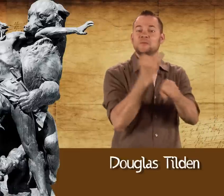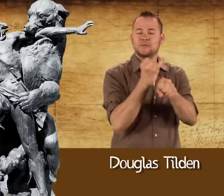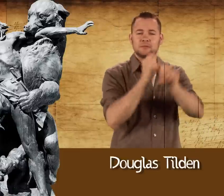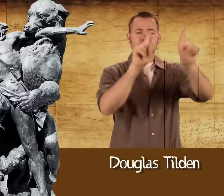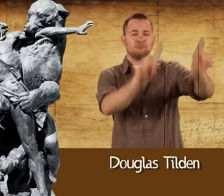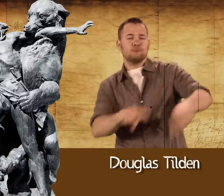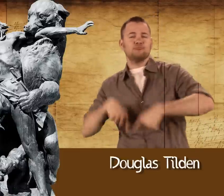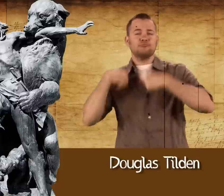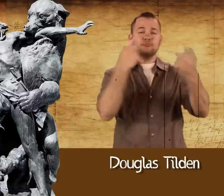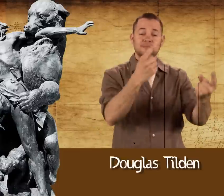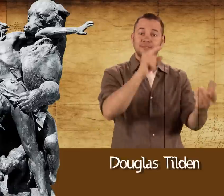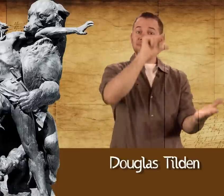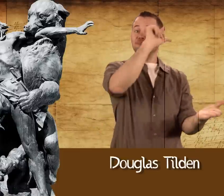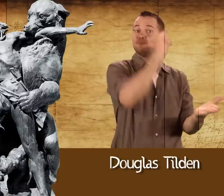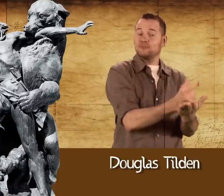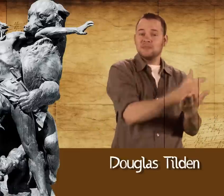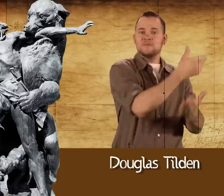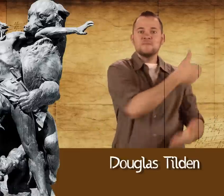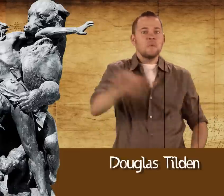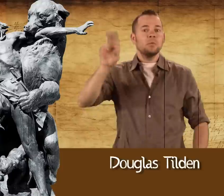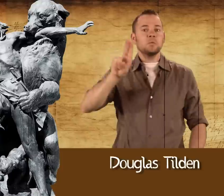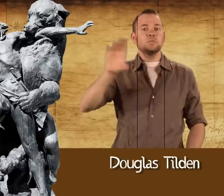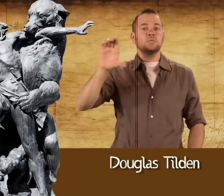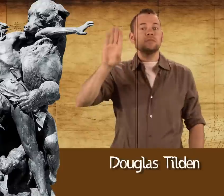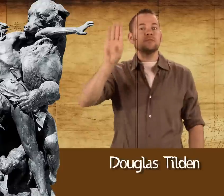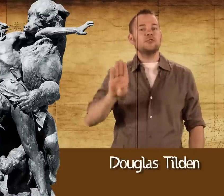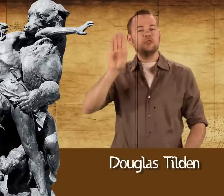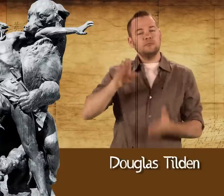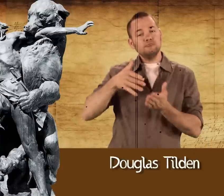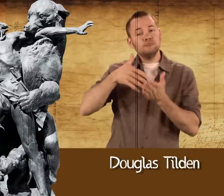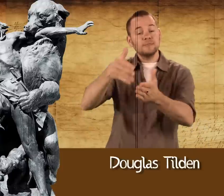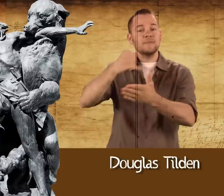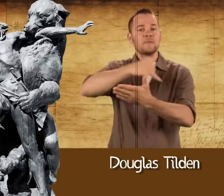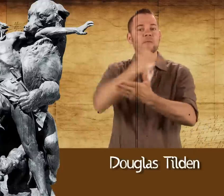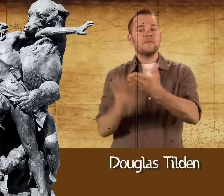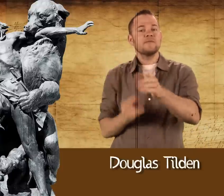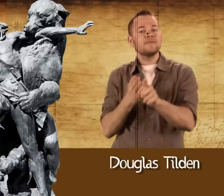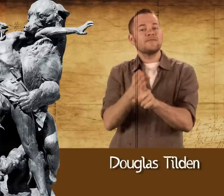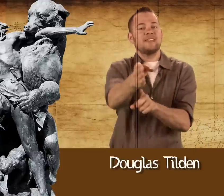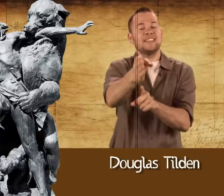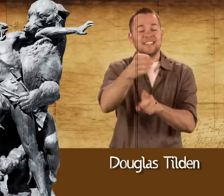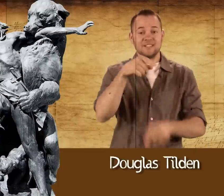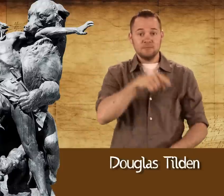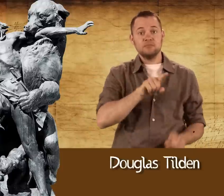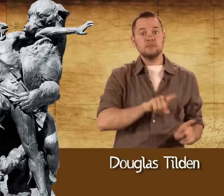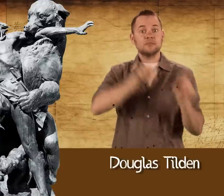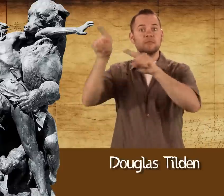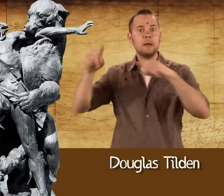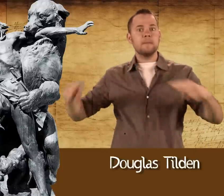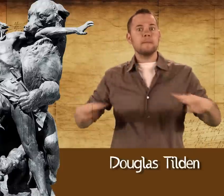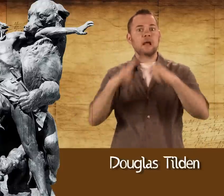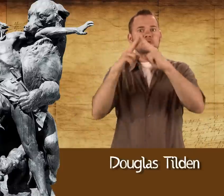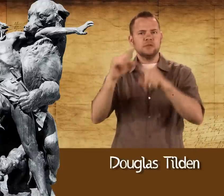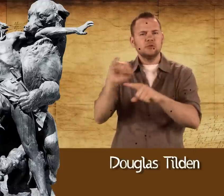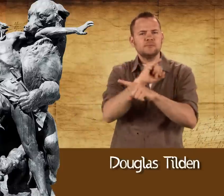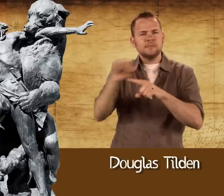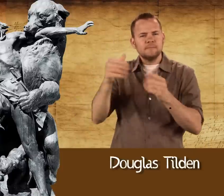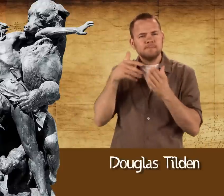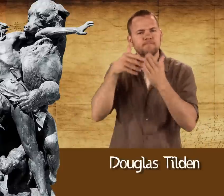He stayed there until he graduated from the UC Berkeley School of Art with an art major. He moved to Paris and studied